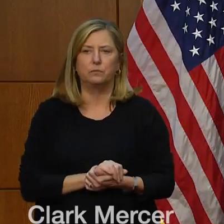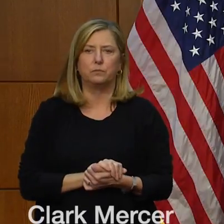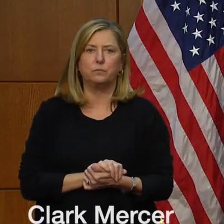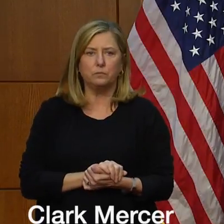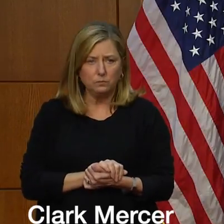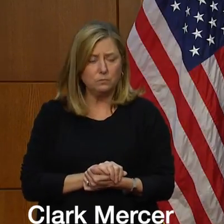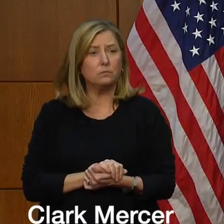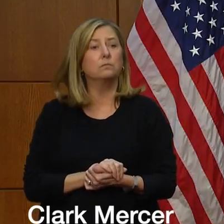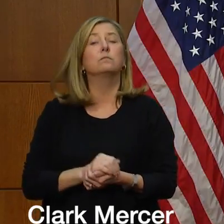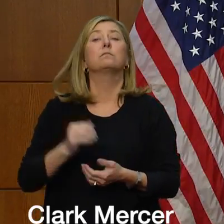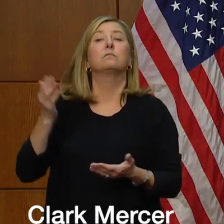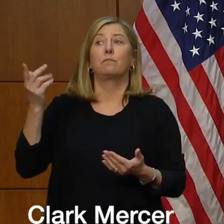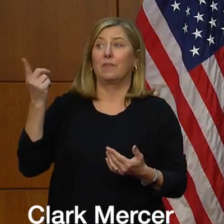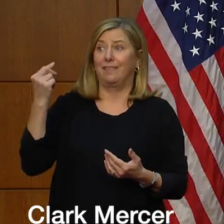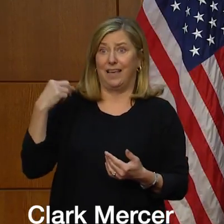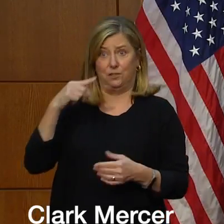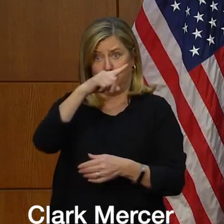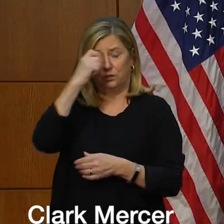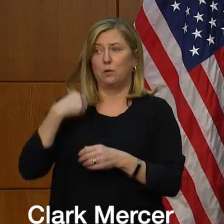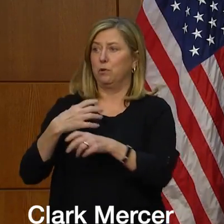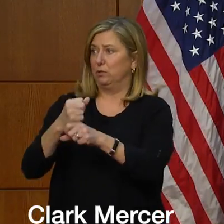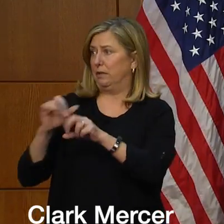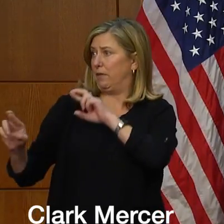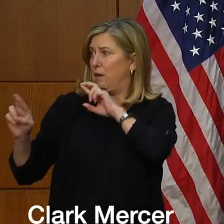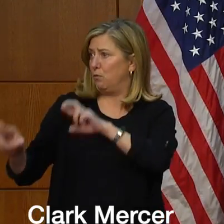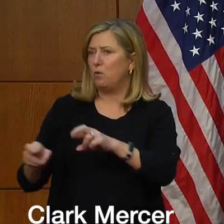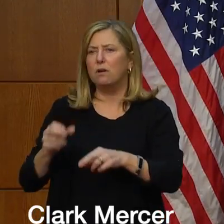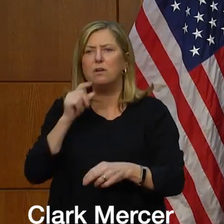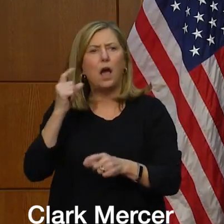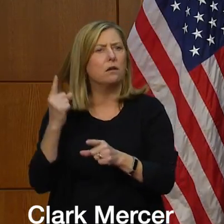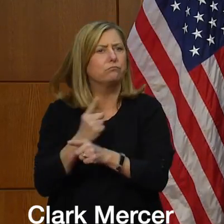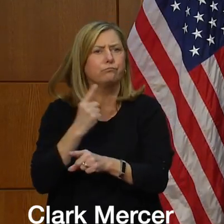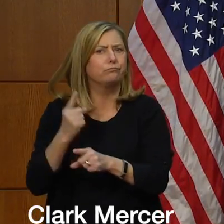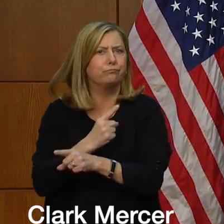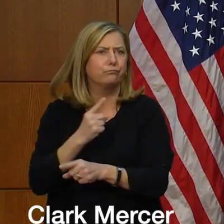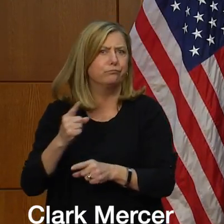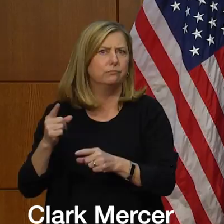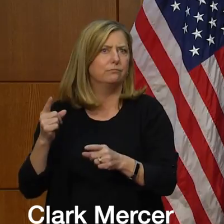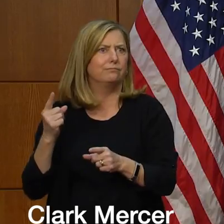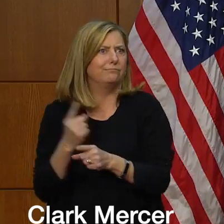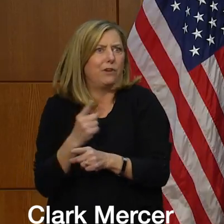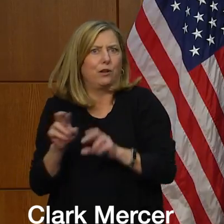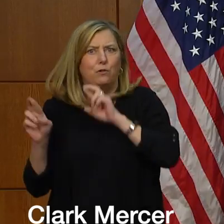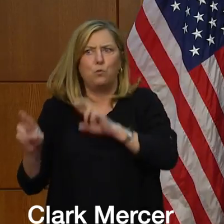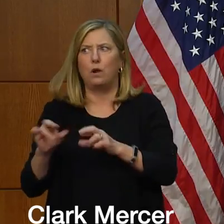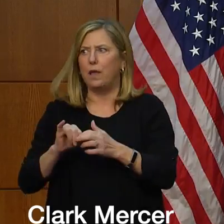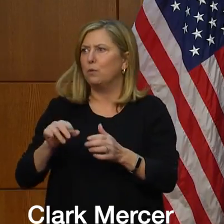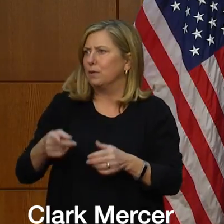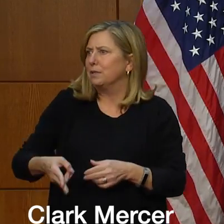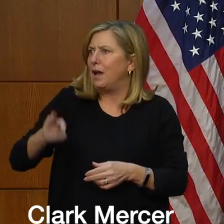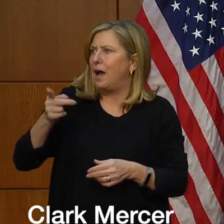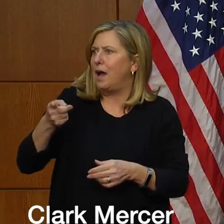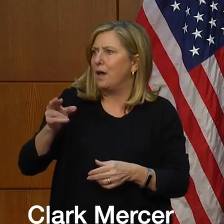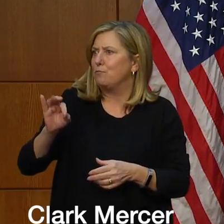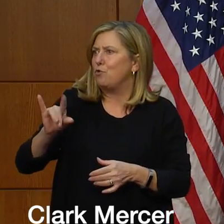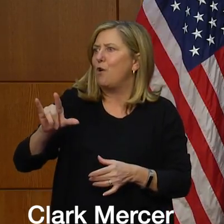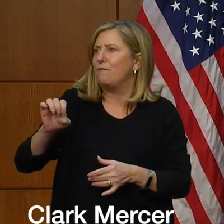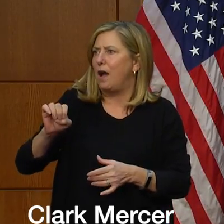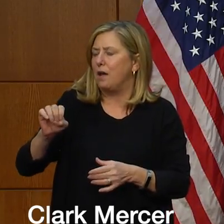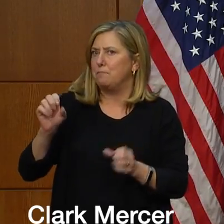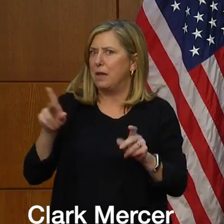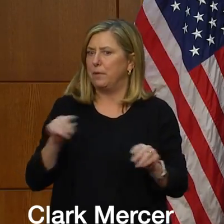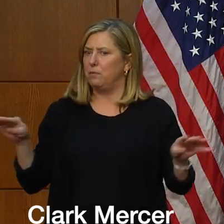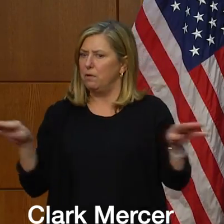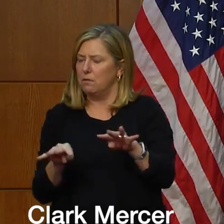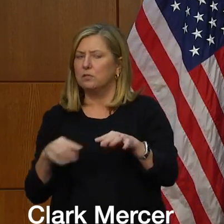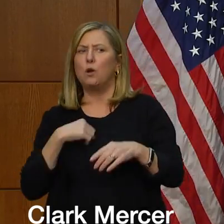So last summer when we got this report, it wasn't your typical report. It was a high-profile report. I asked Secretary Moran, what